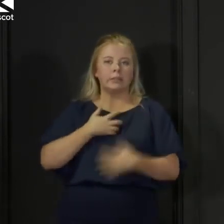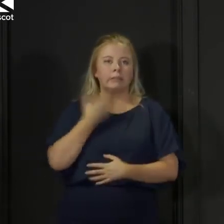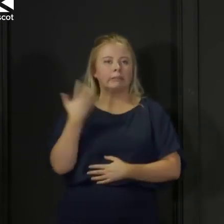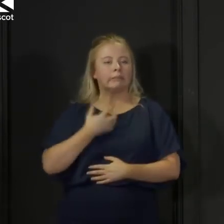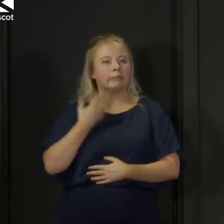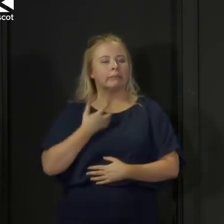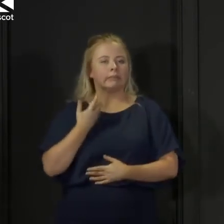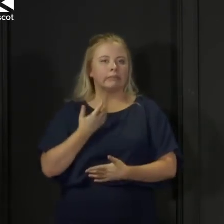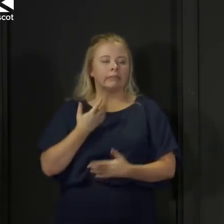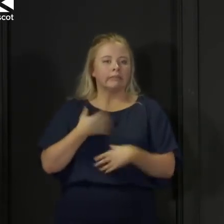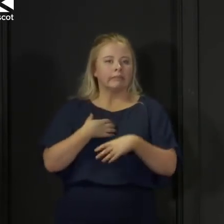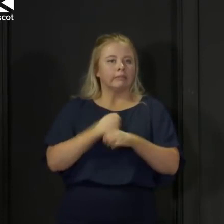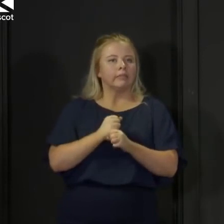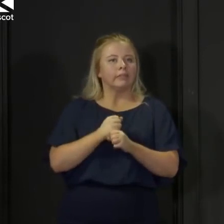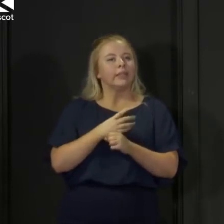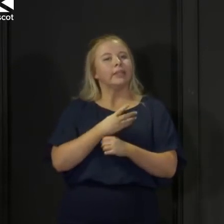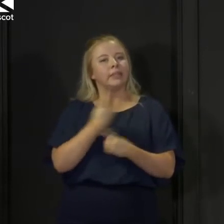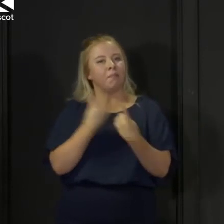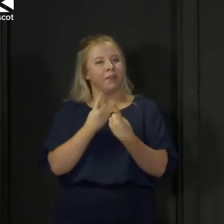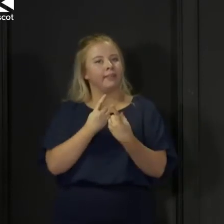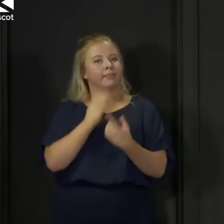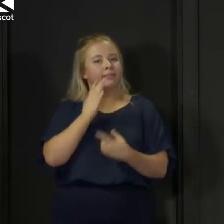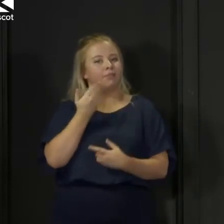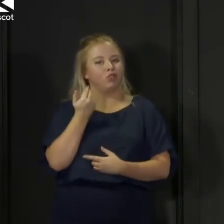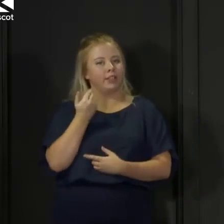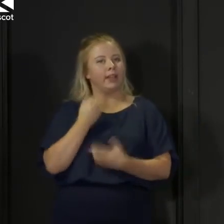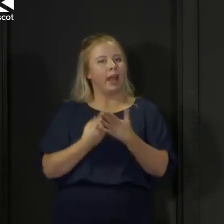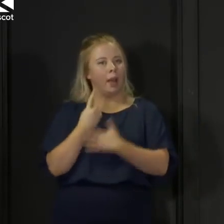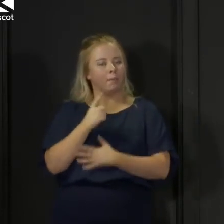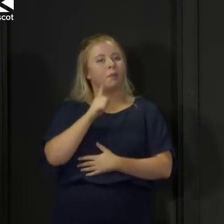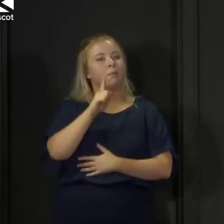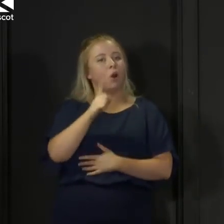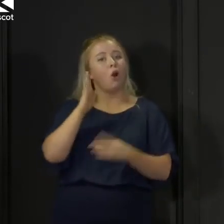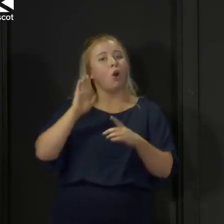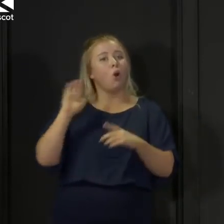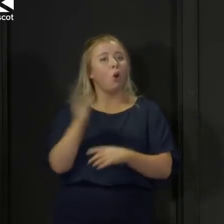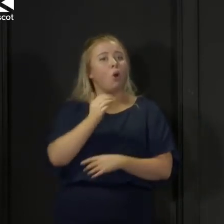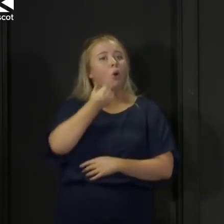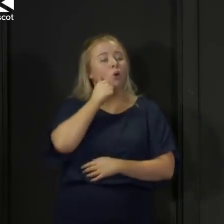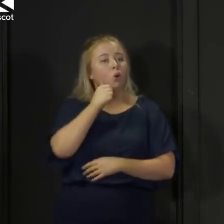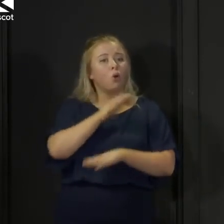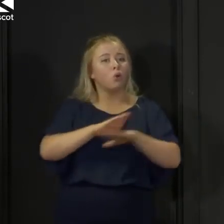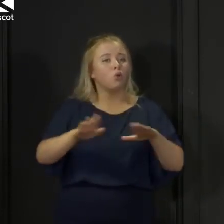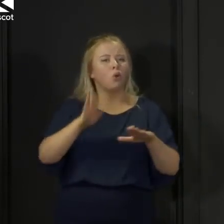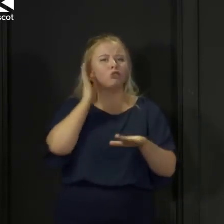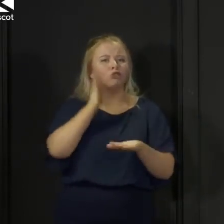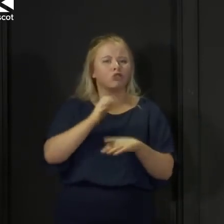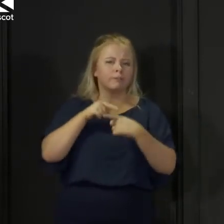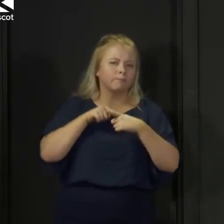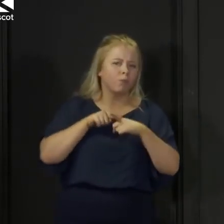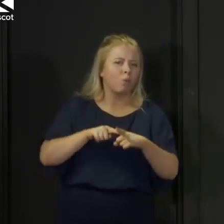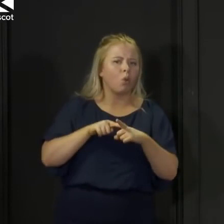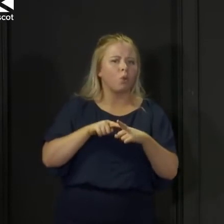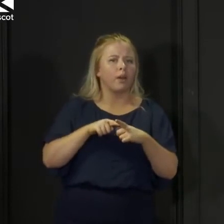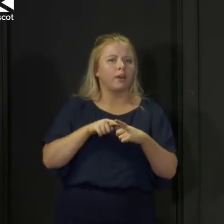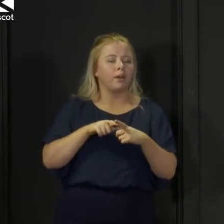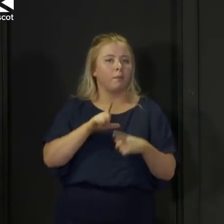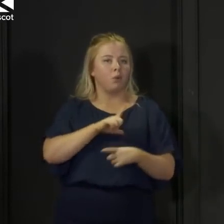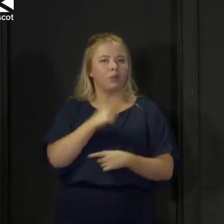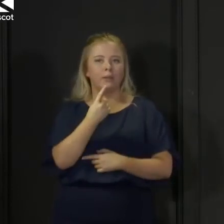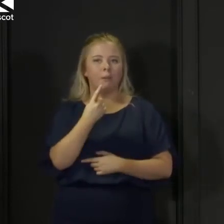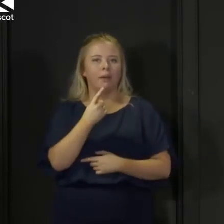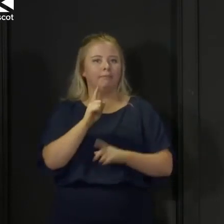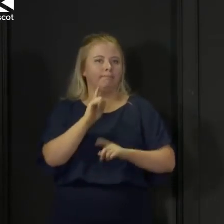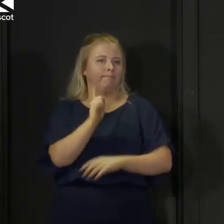we've been hearing about in the last few days ultimately we all know that we are not just complying with all of this advice because somebody is